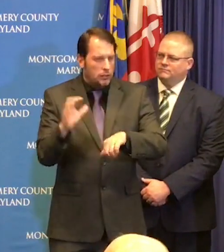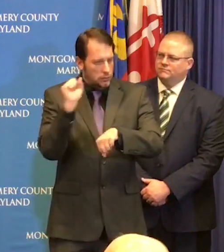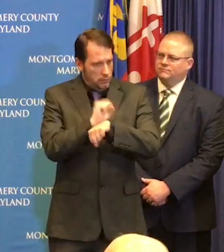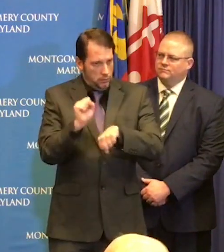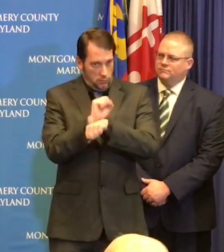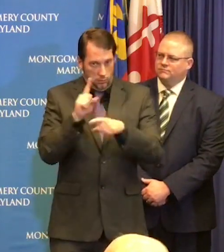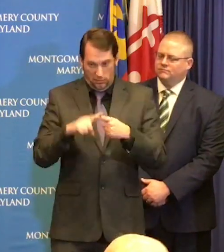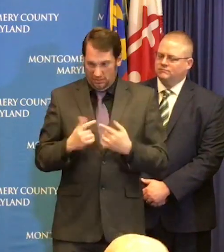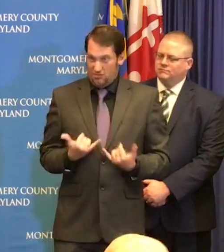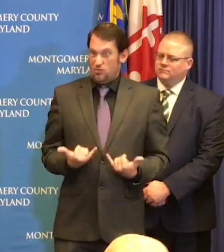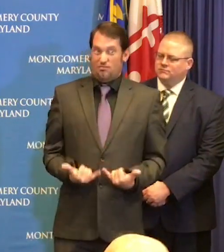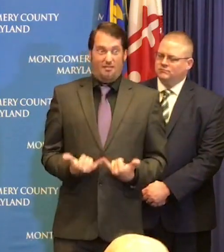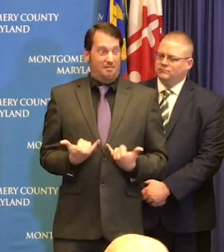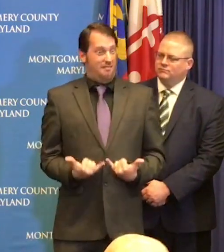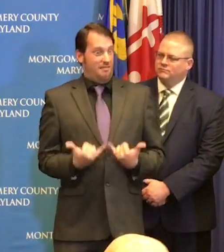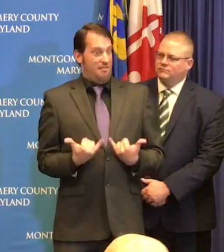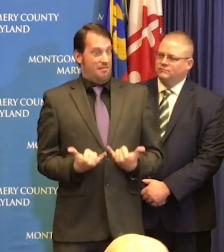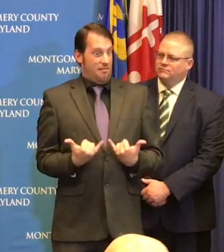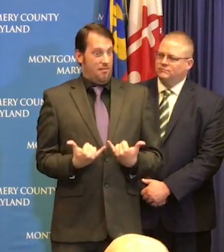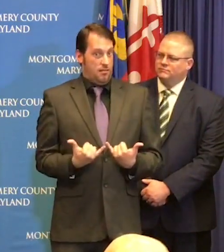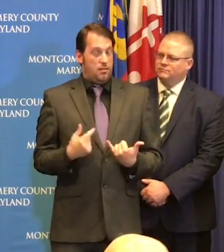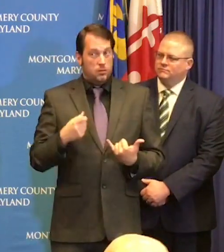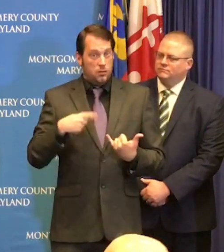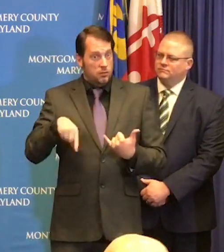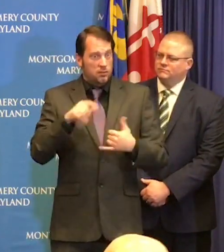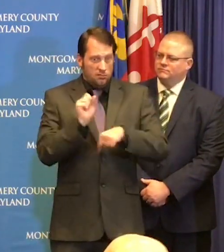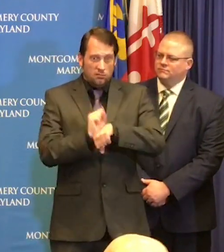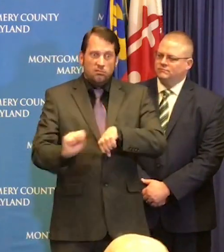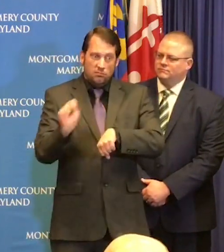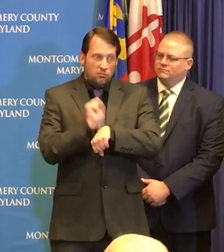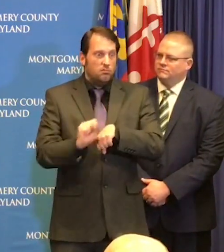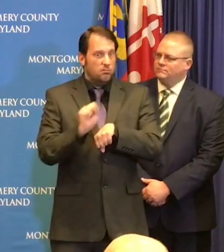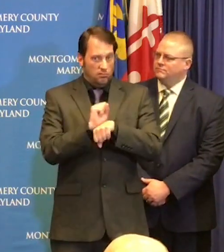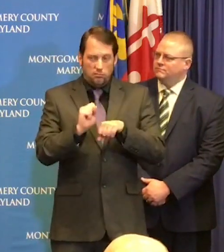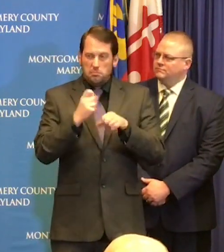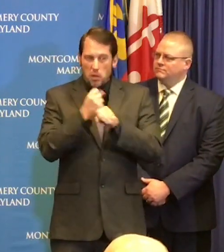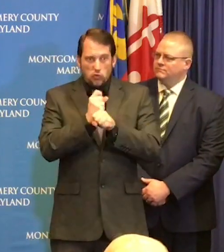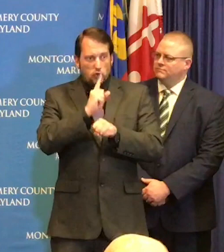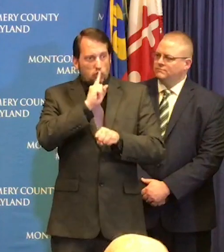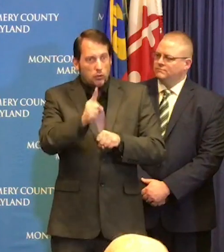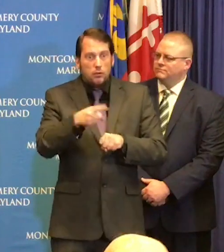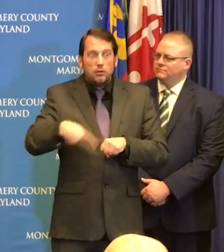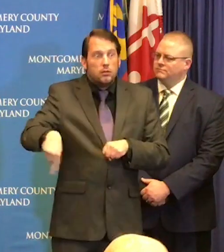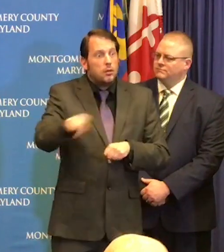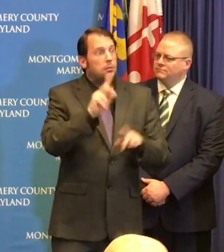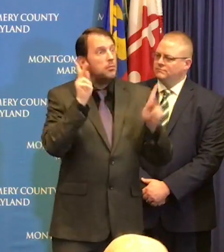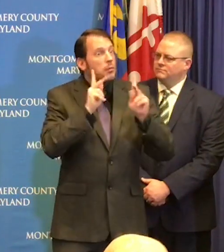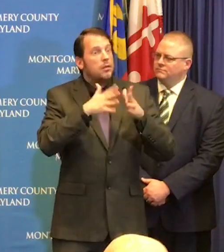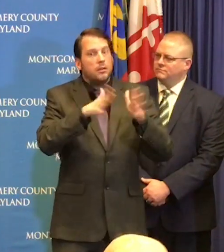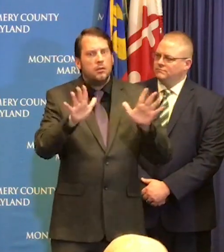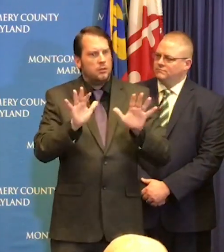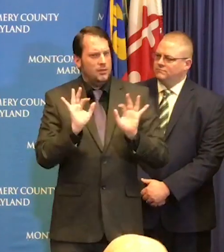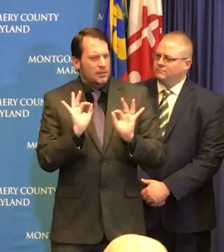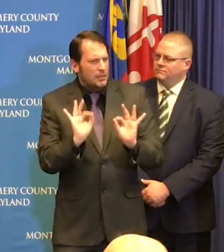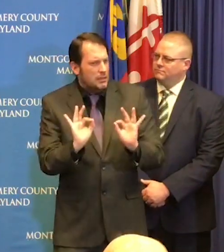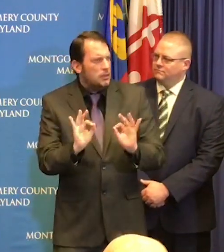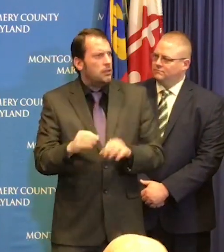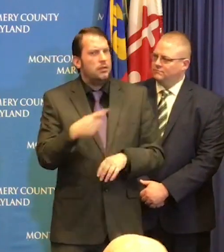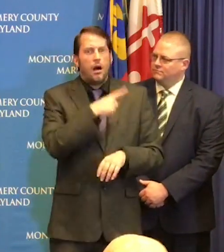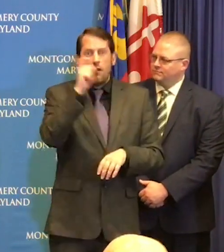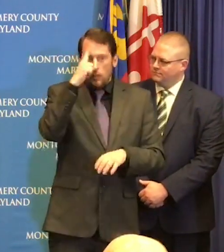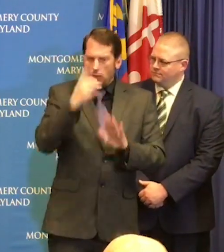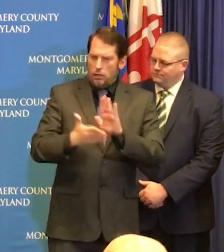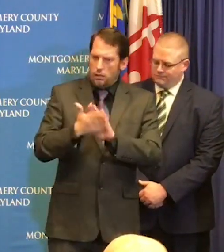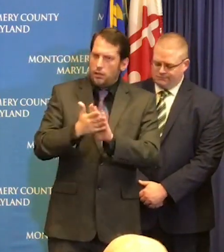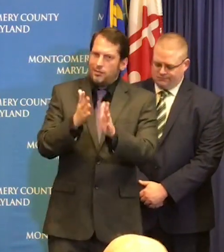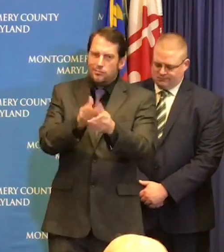tirelessly to make sure we can keep people safe and ensure the government continues to operate so at this point I'd like to invite dr. Smith